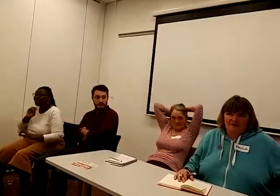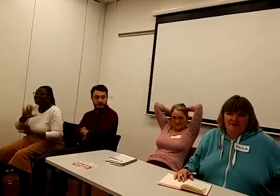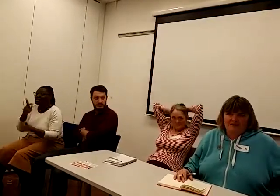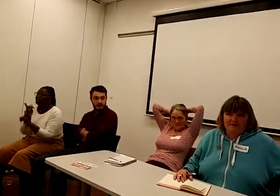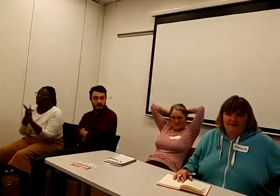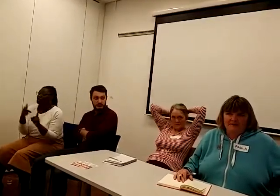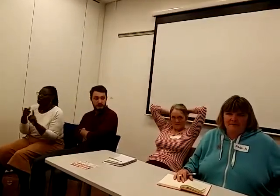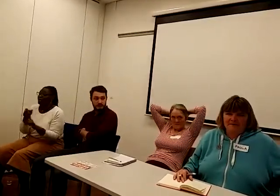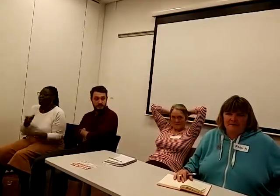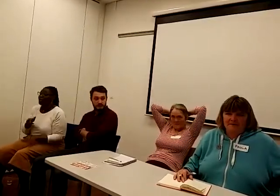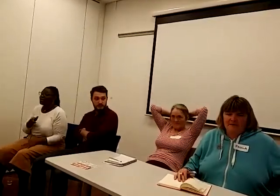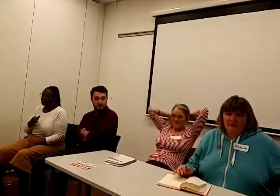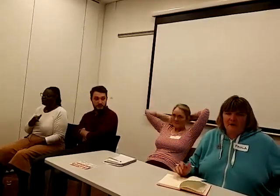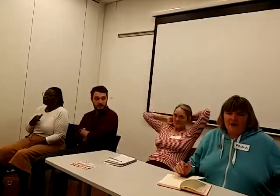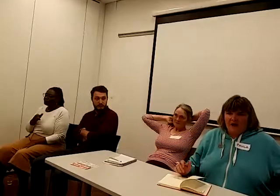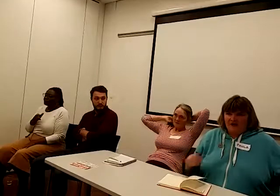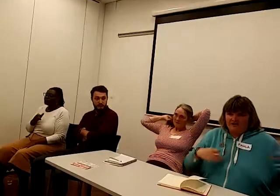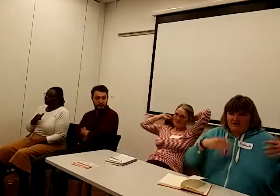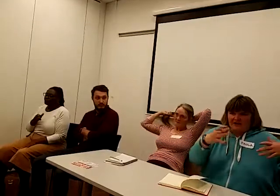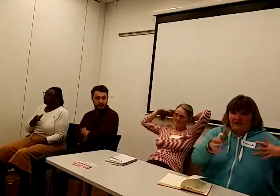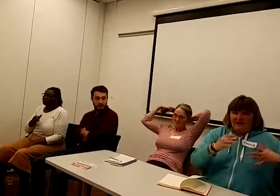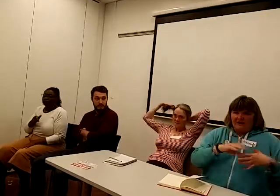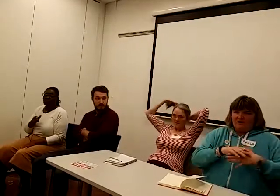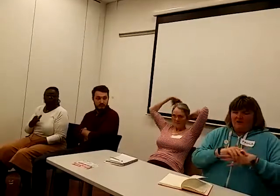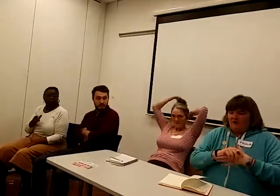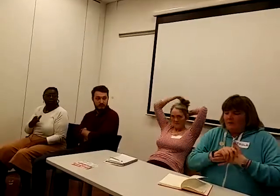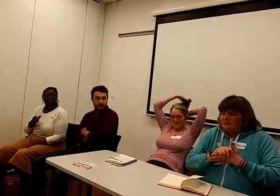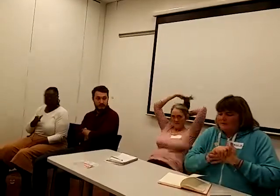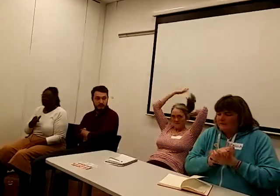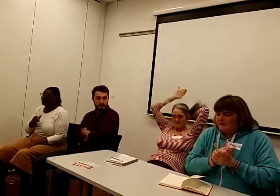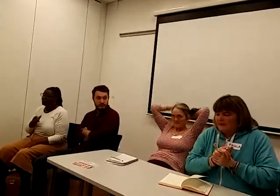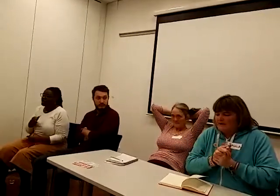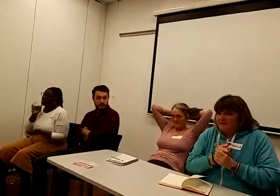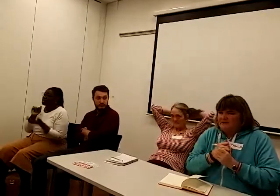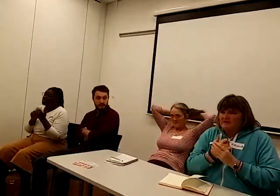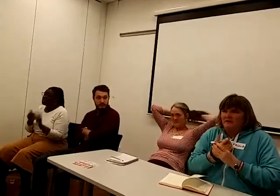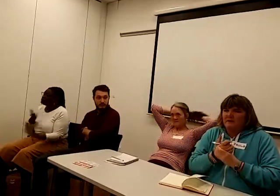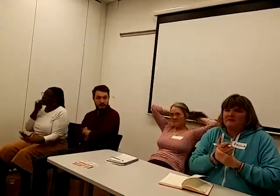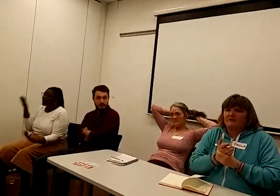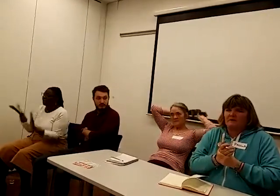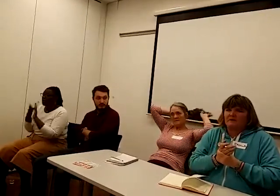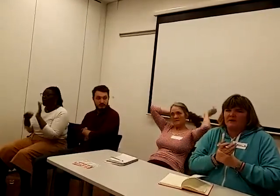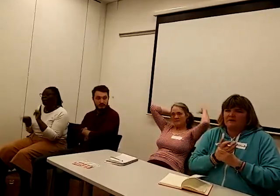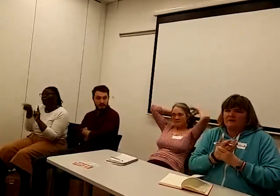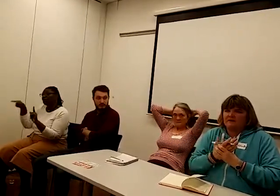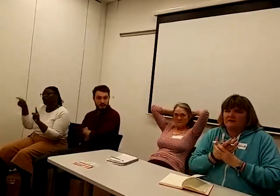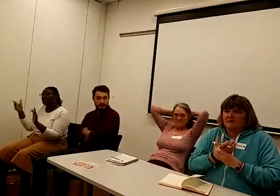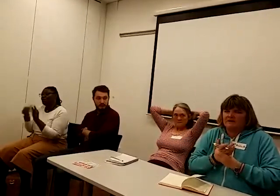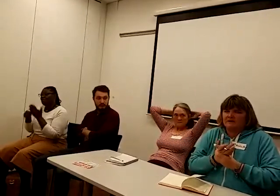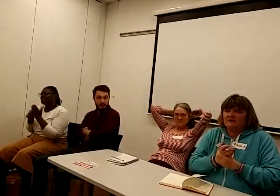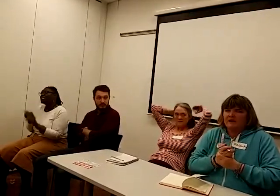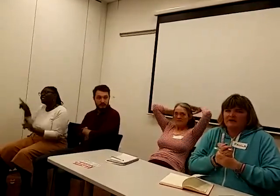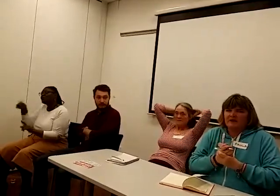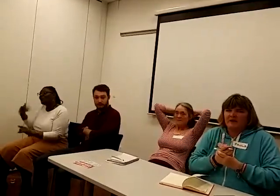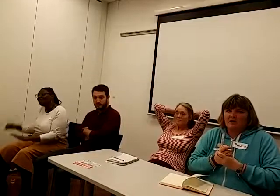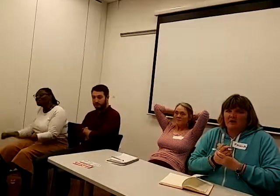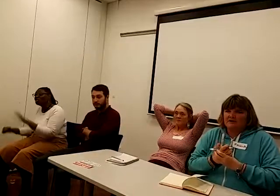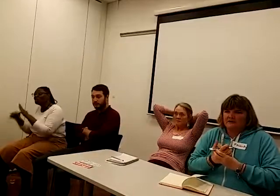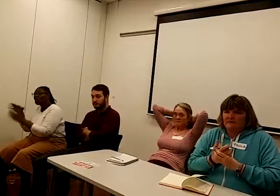GPs. So if you're not actually got copies of your letters, do ask, if you're under consultant, to get copies